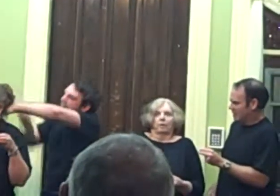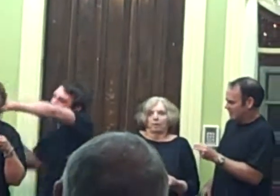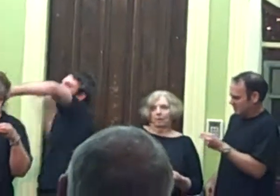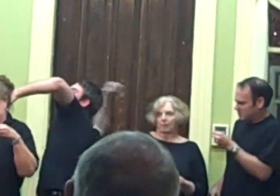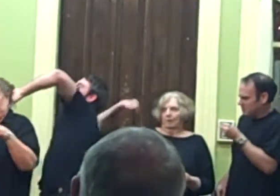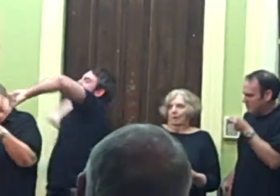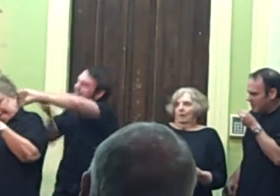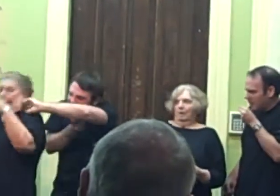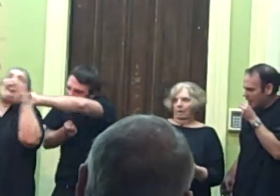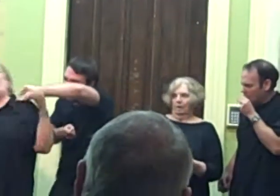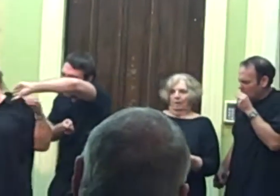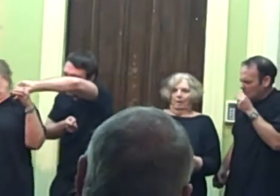How? How? How?